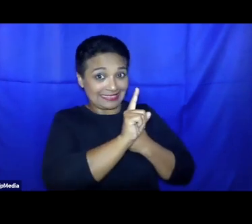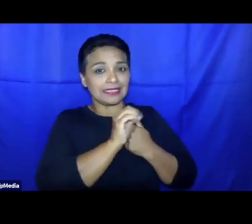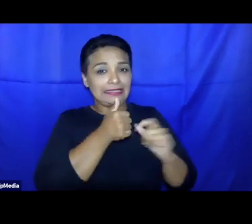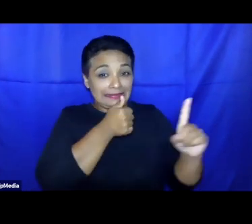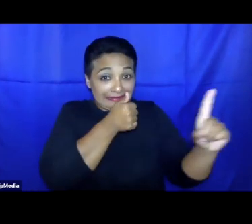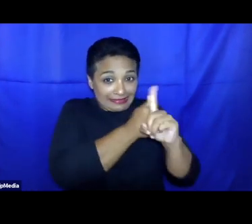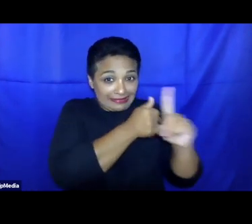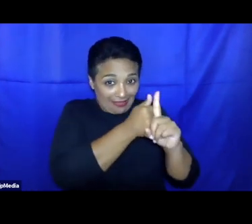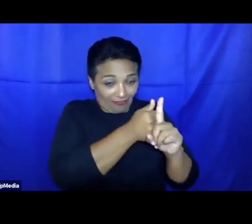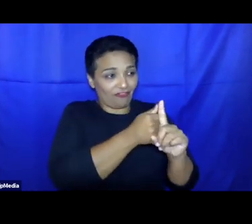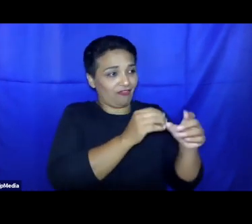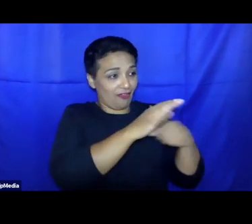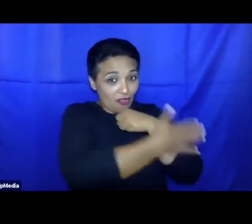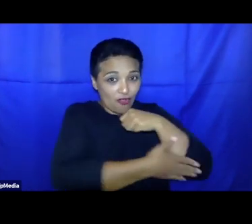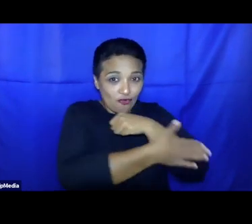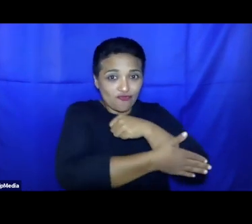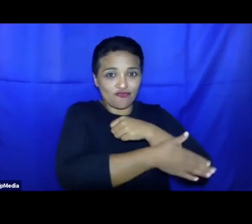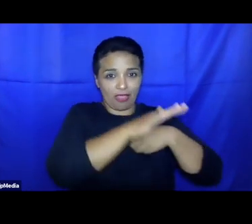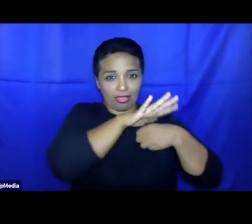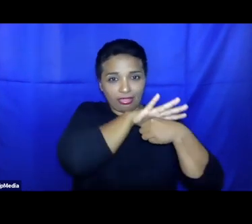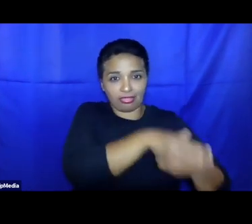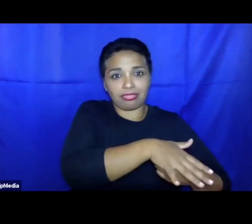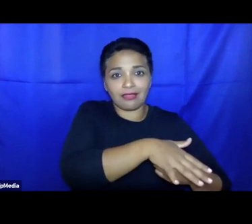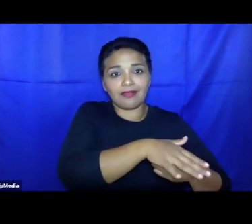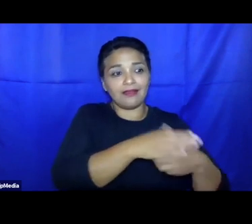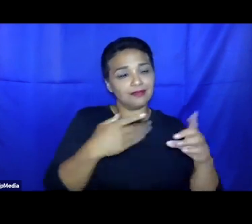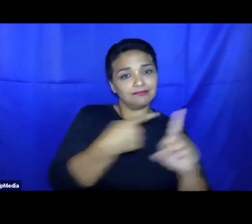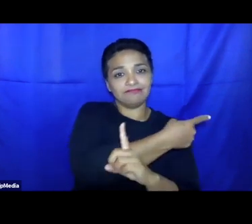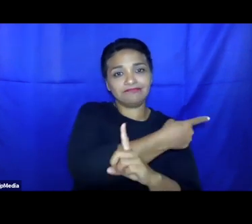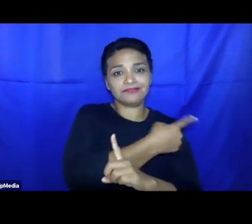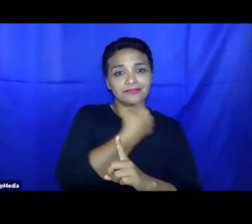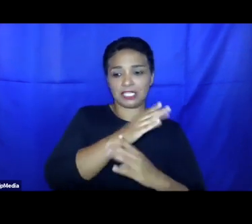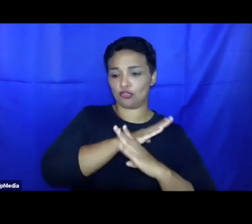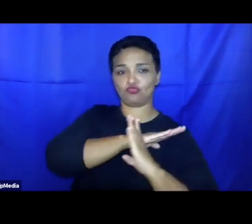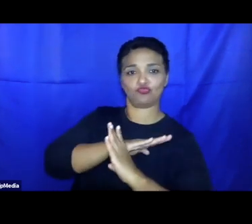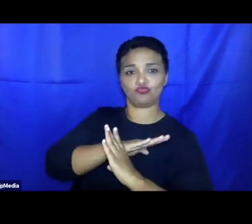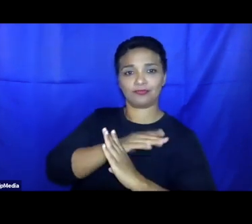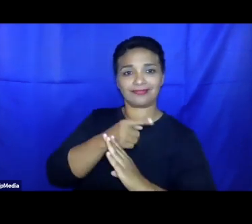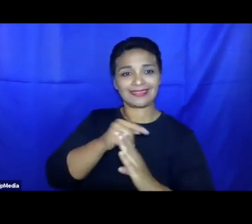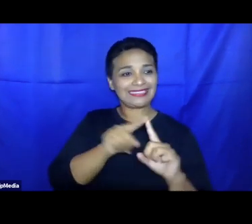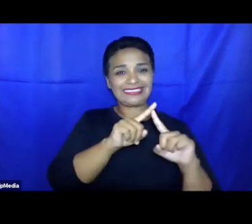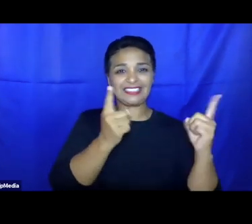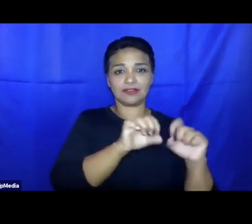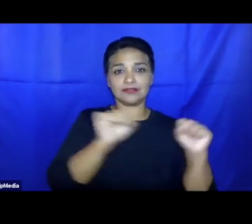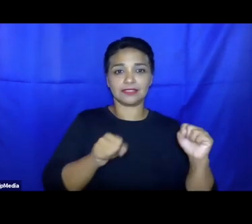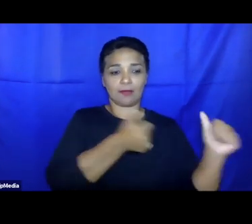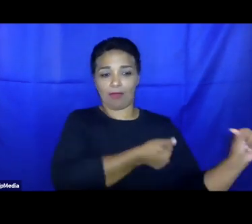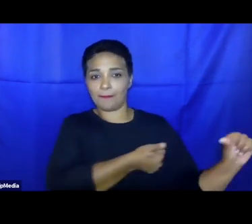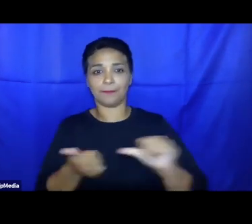under the Charter by deflecting refugee claimants into that system in the United States. And